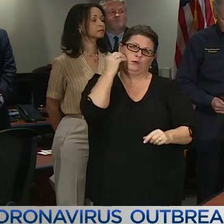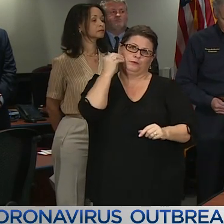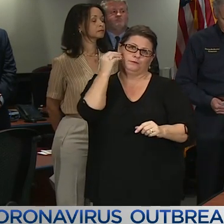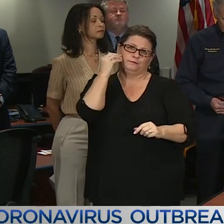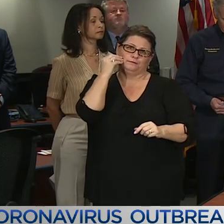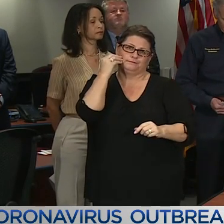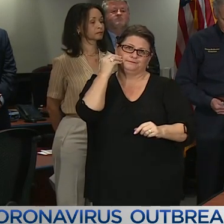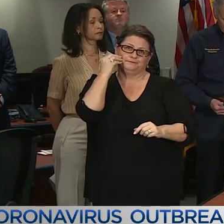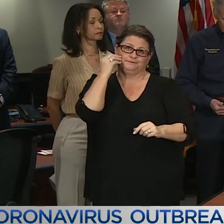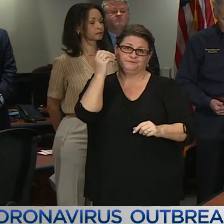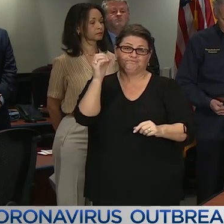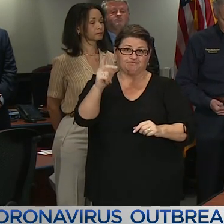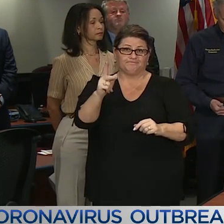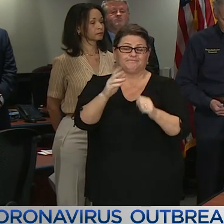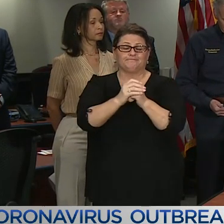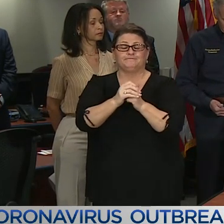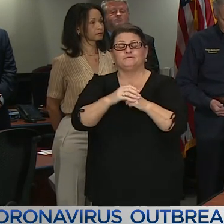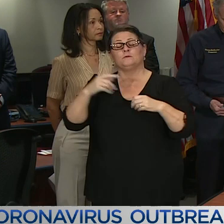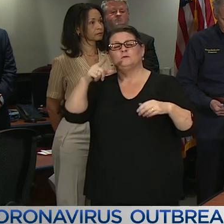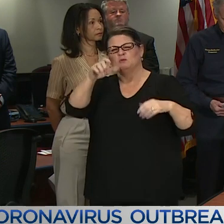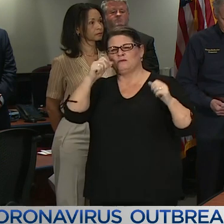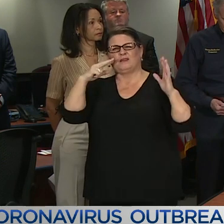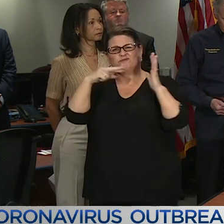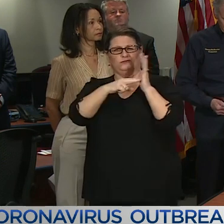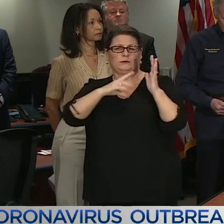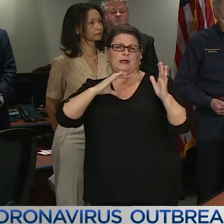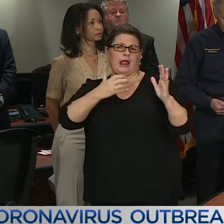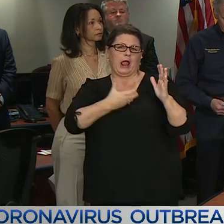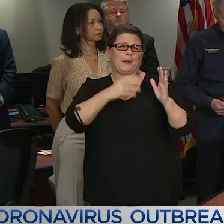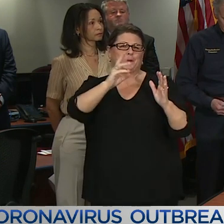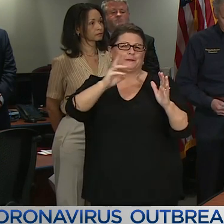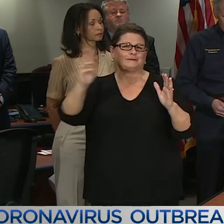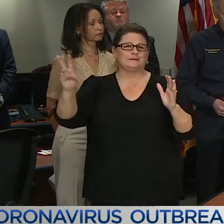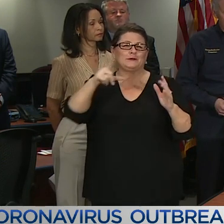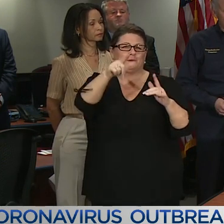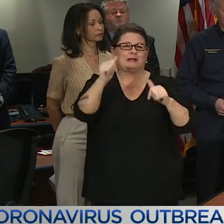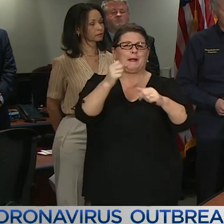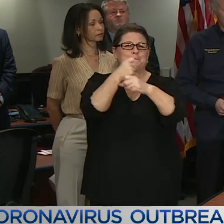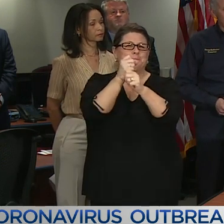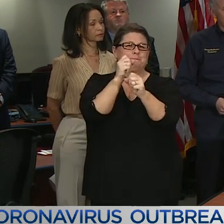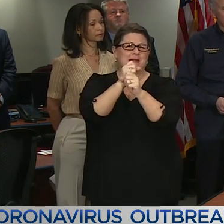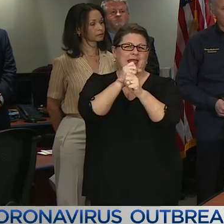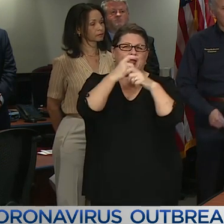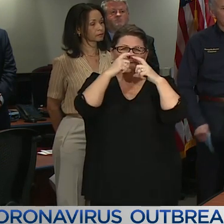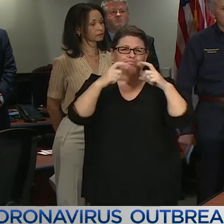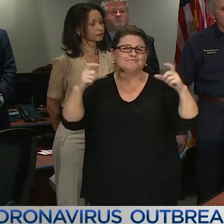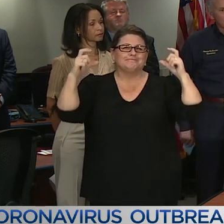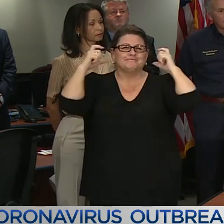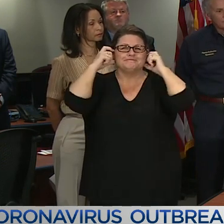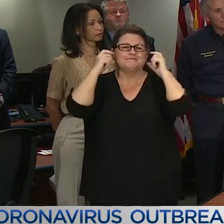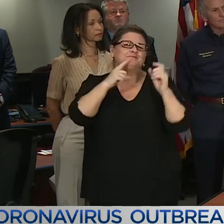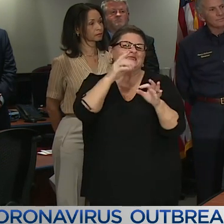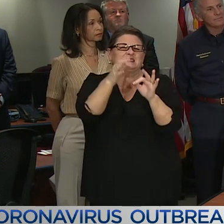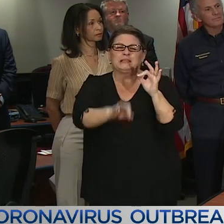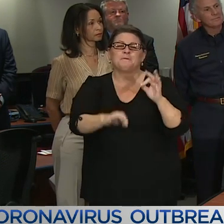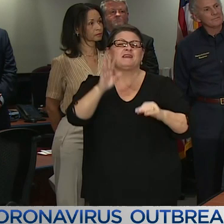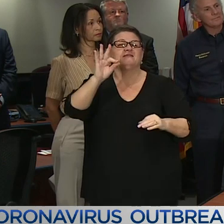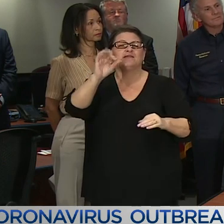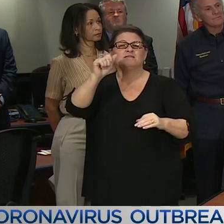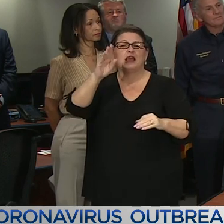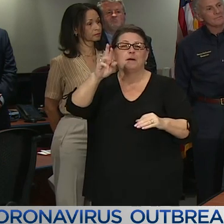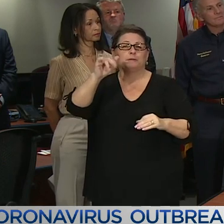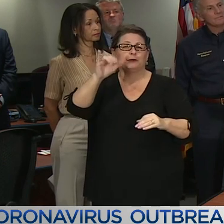instructions and a video for making a homemade mask. It's quite simple. All you need is a piece of fabric.